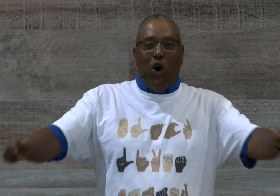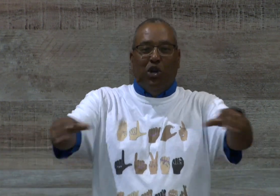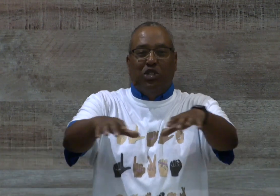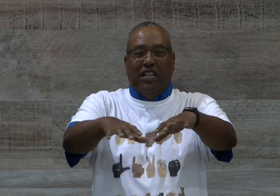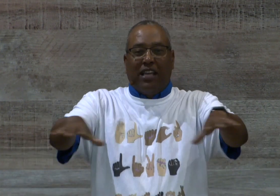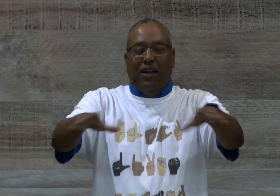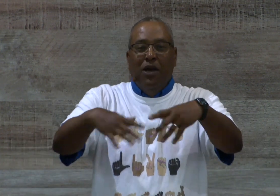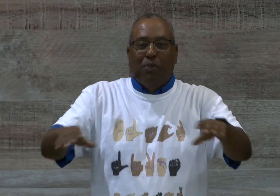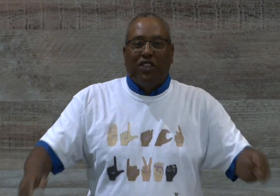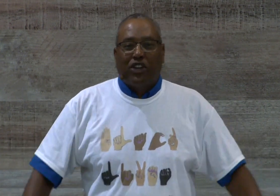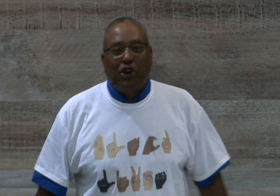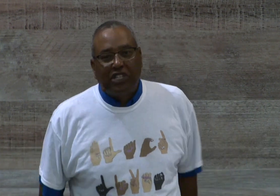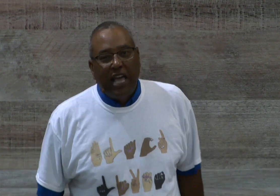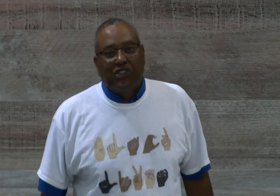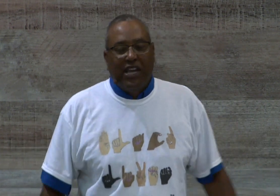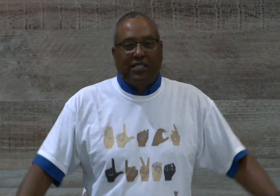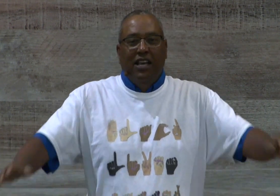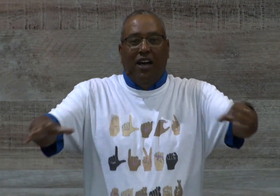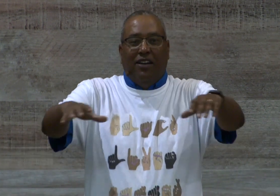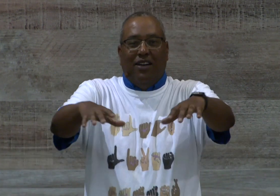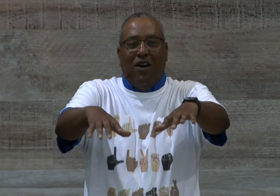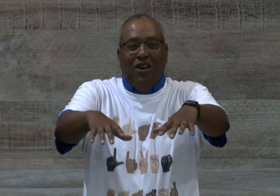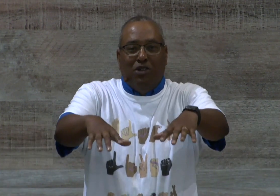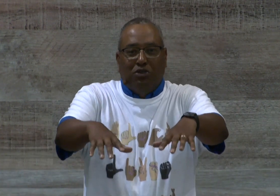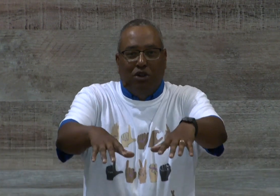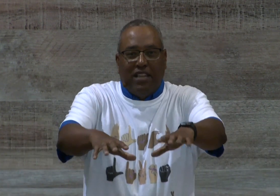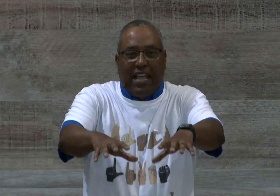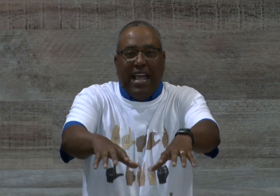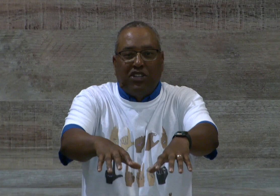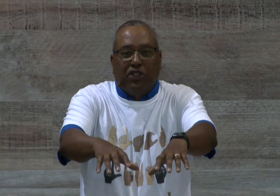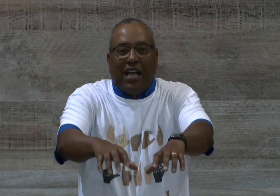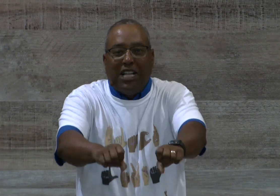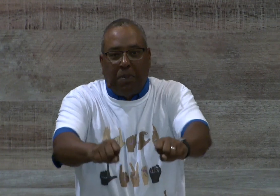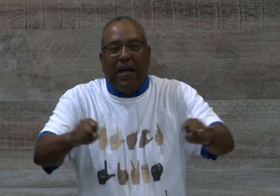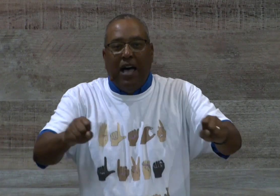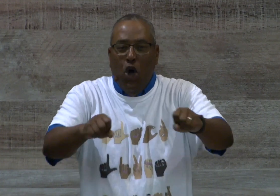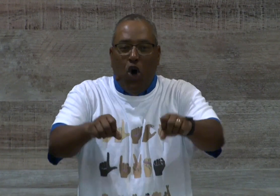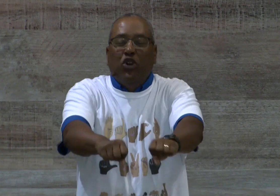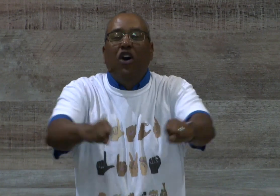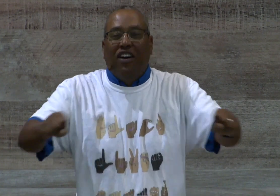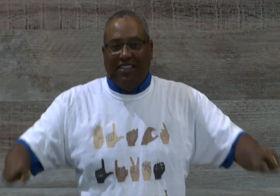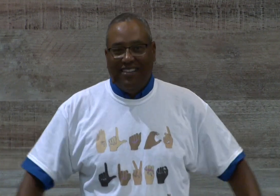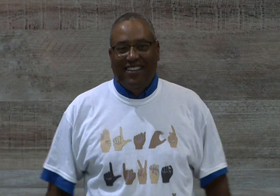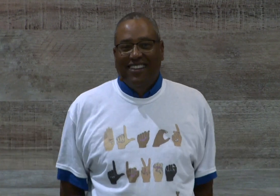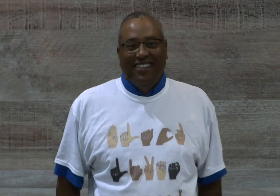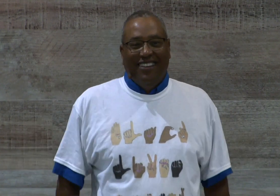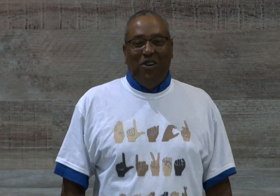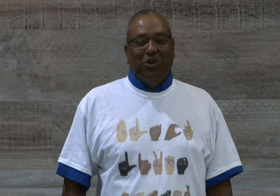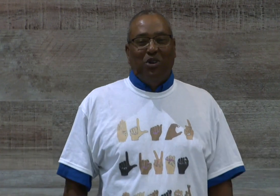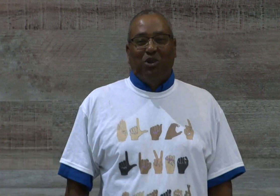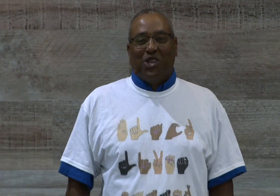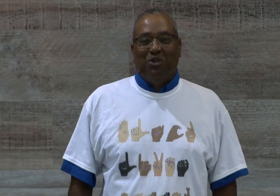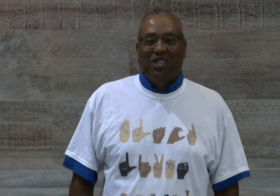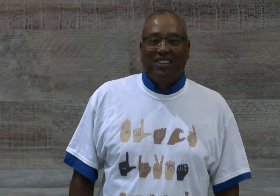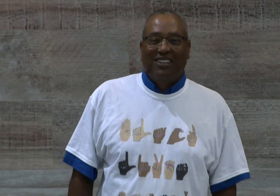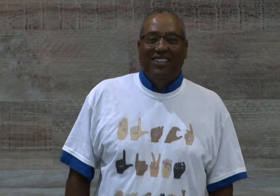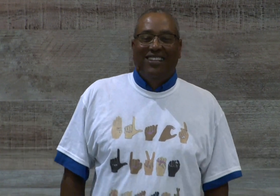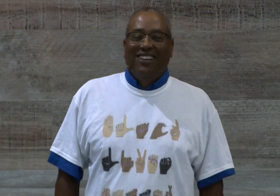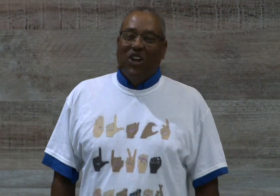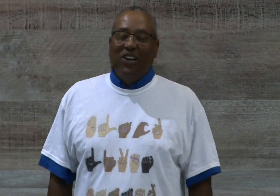on to the Brother Curtis Taylor saying, don't take your hands off the gospel pile. Hold on. Hold on, old soldier. Don't let